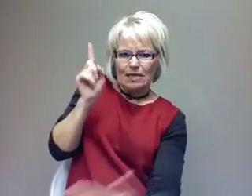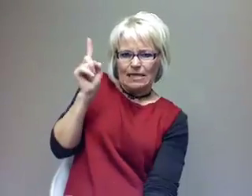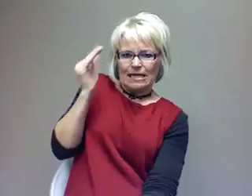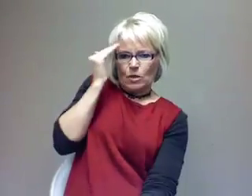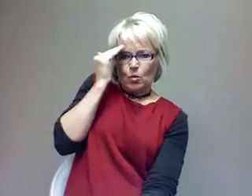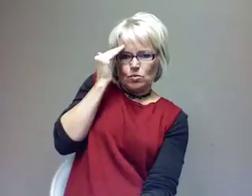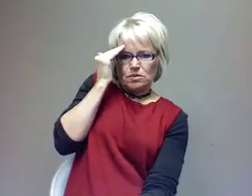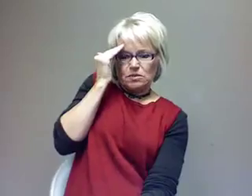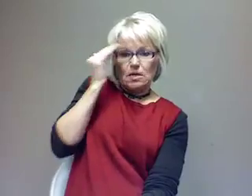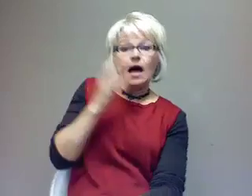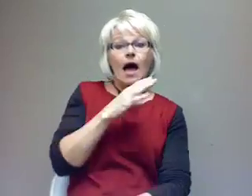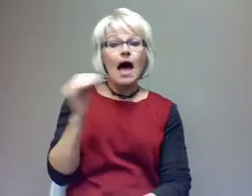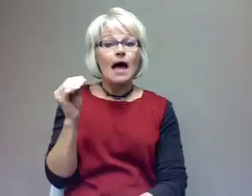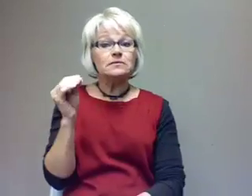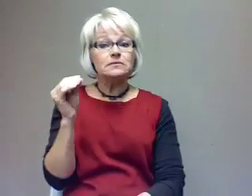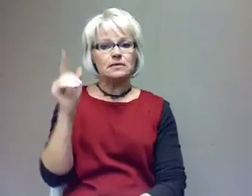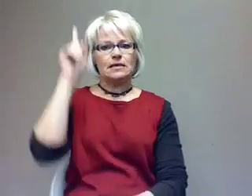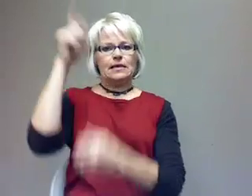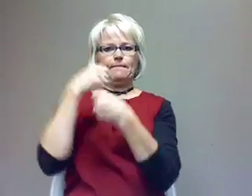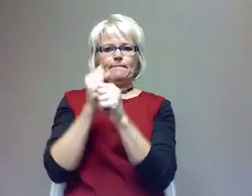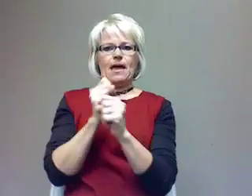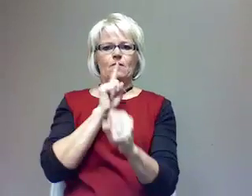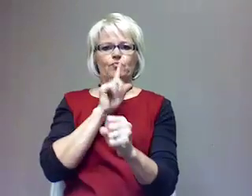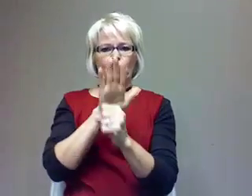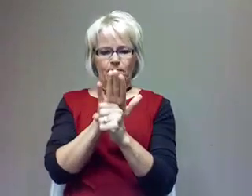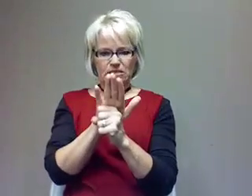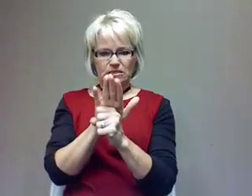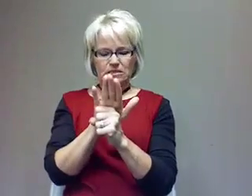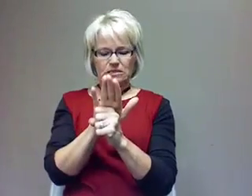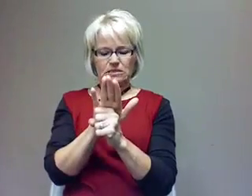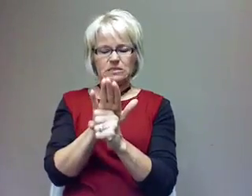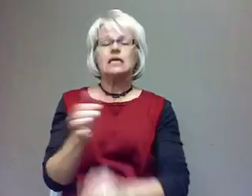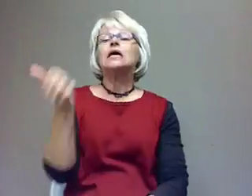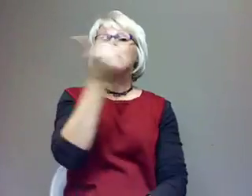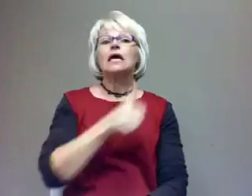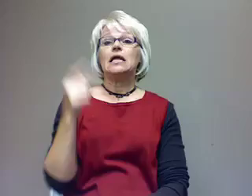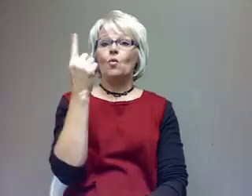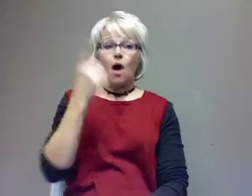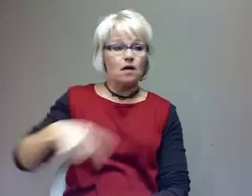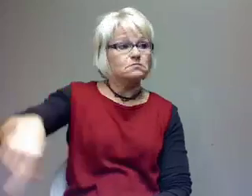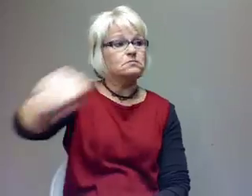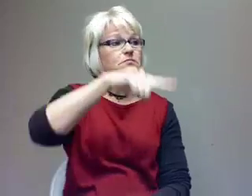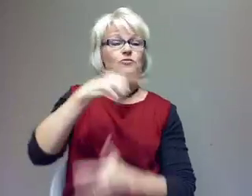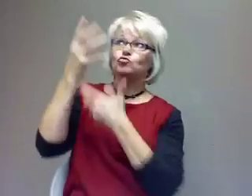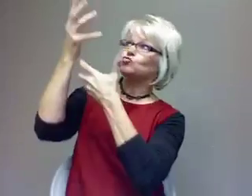you a promise that for those who trust in Him, He will literally hold